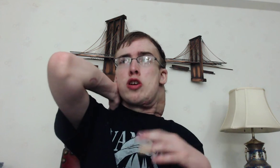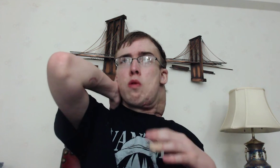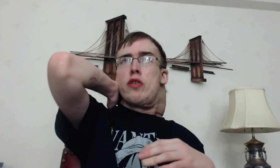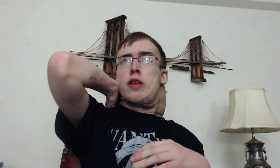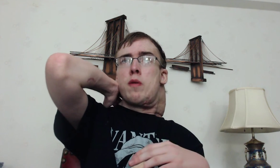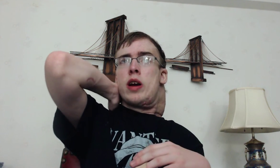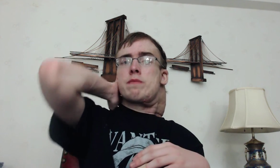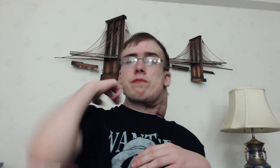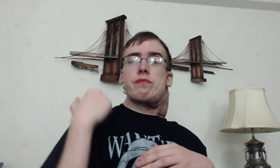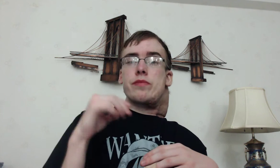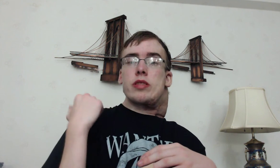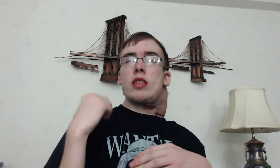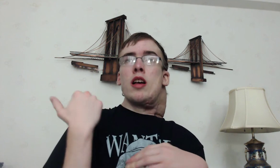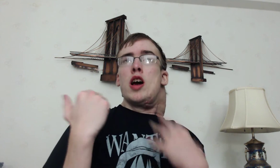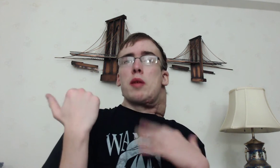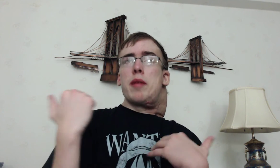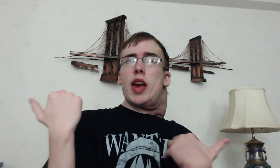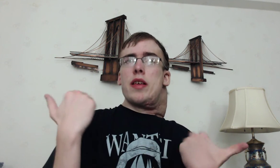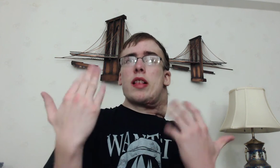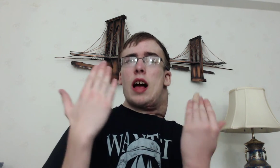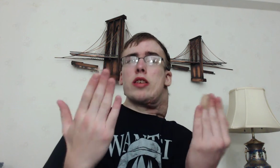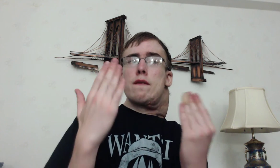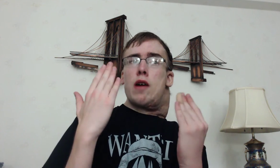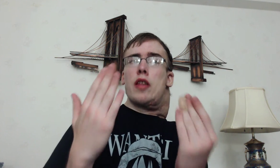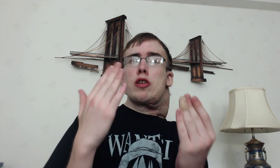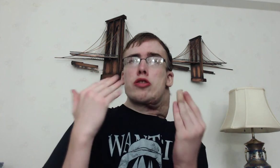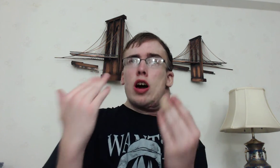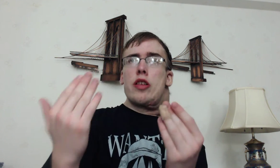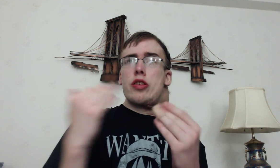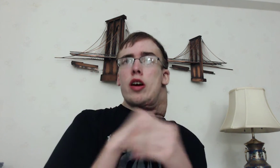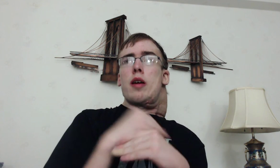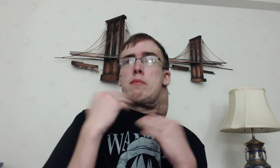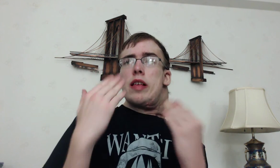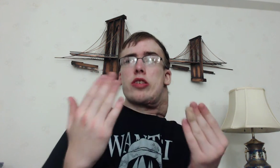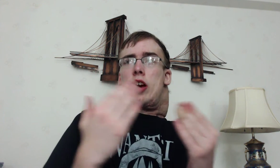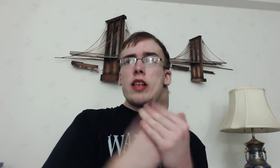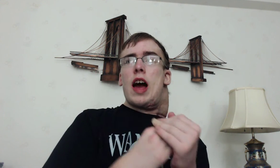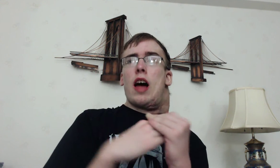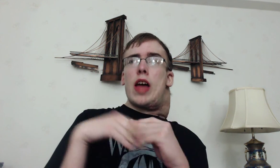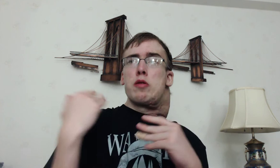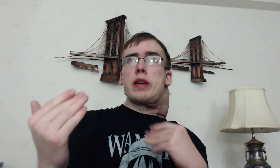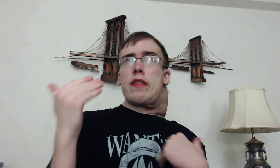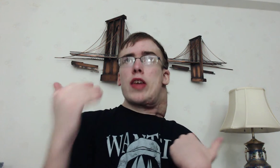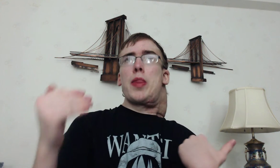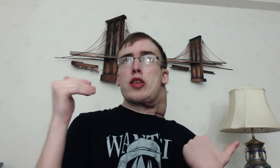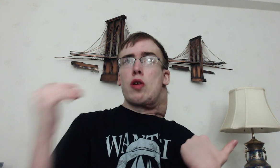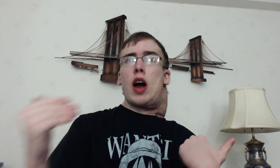world at this point But I mean even Sanji's father Judd mentioned How that would be in Stainless Straw Hat